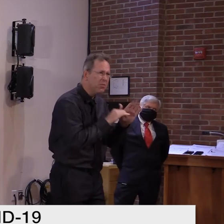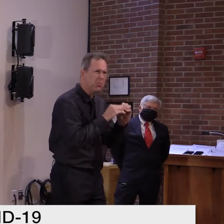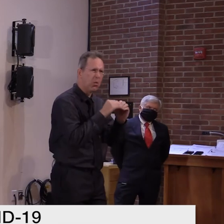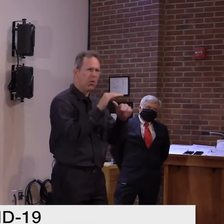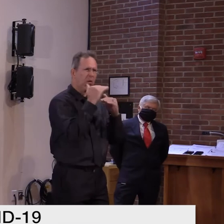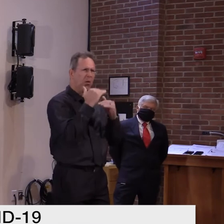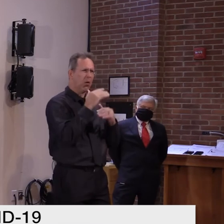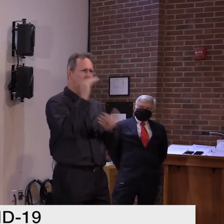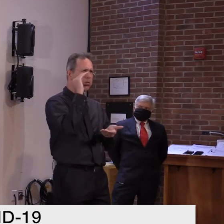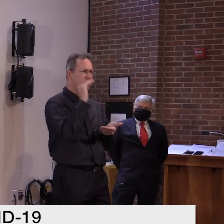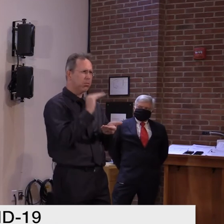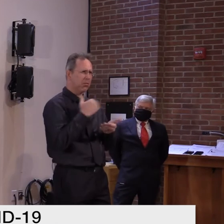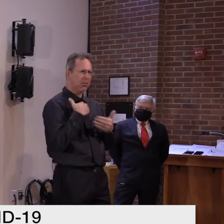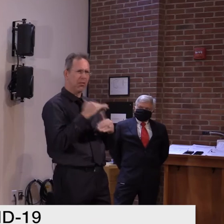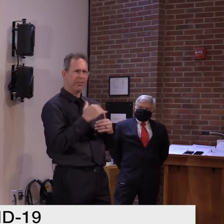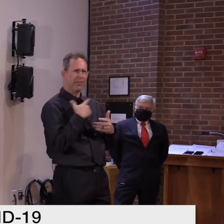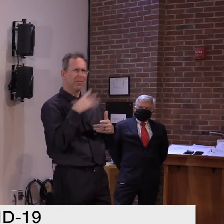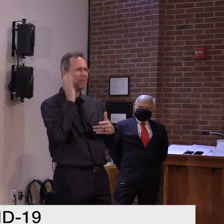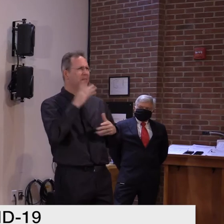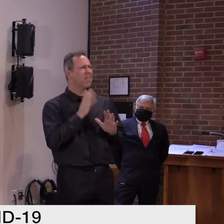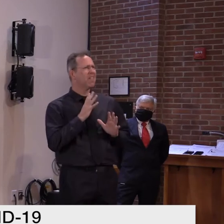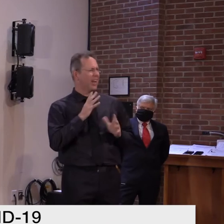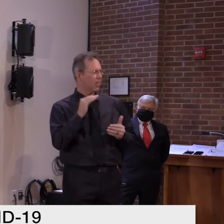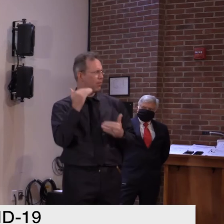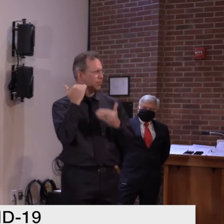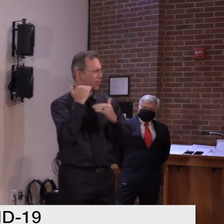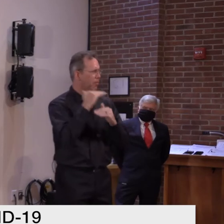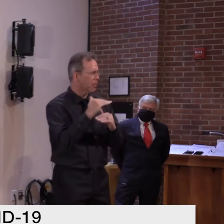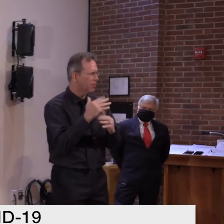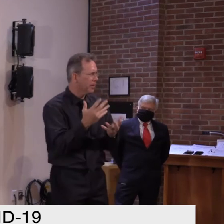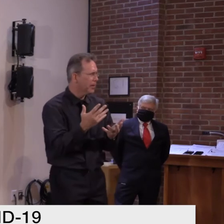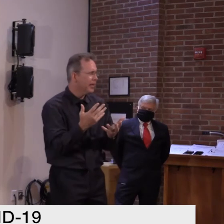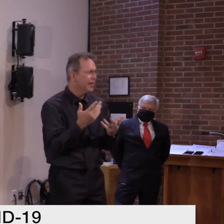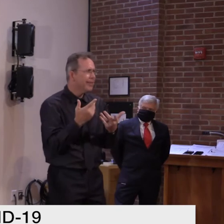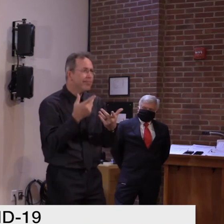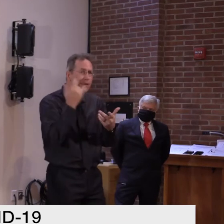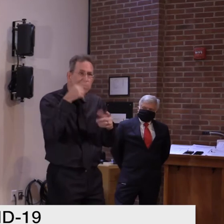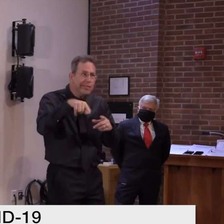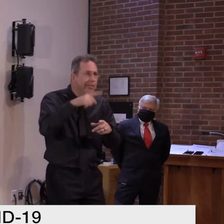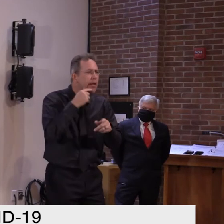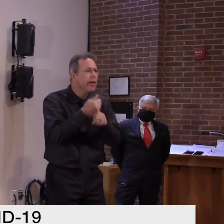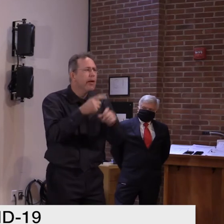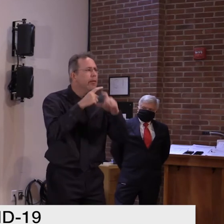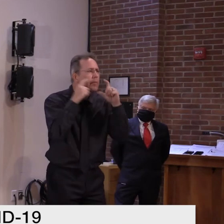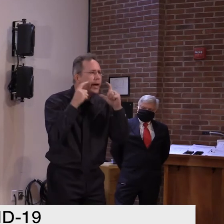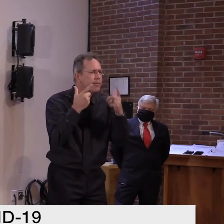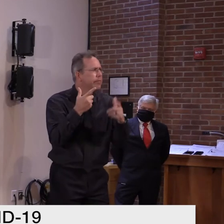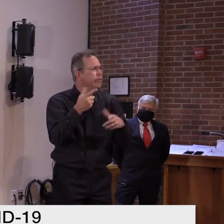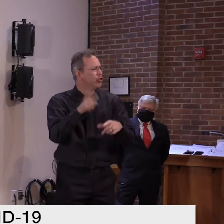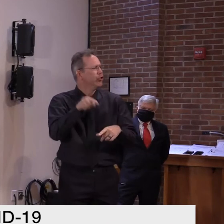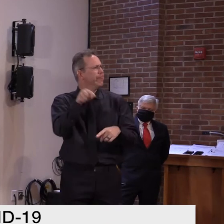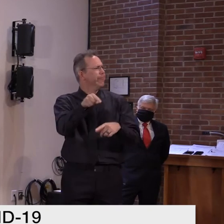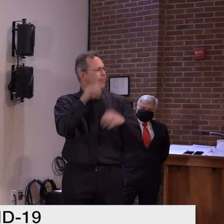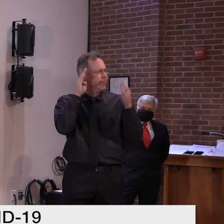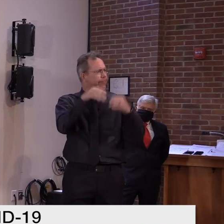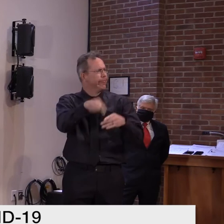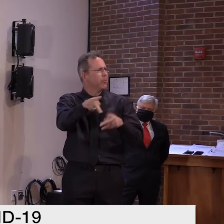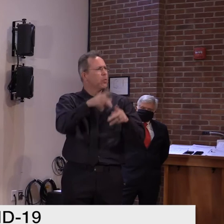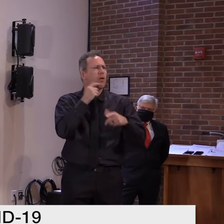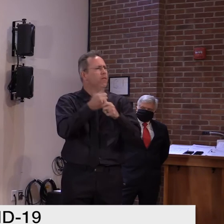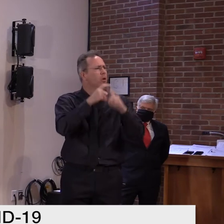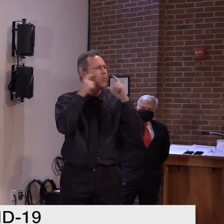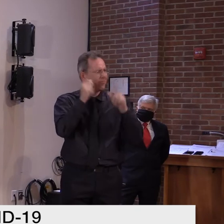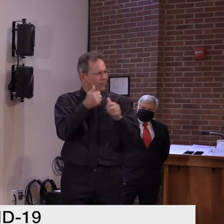with weren't, aren't going to listen to you now just because there's a mandate. Do you feel though that this mandate will actually get the message across